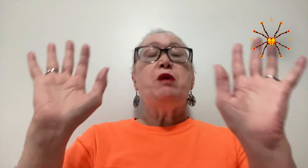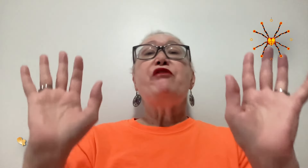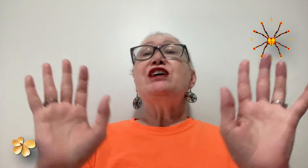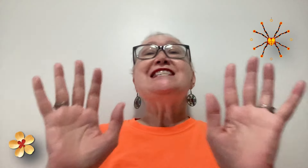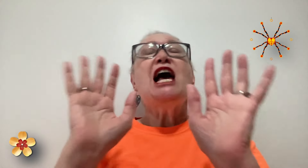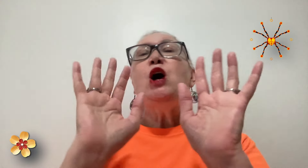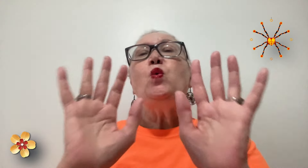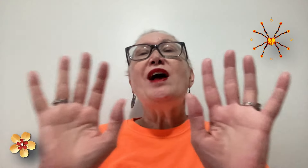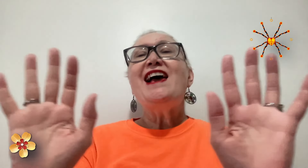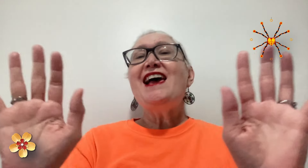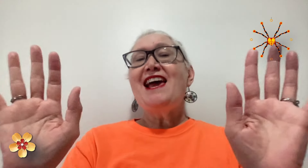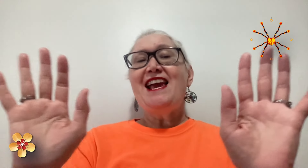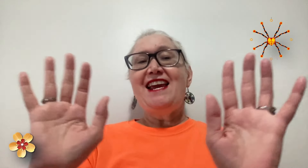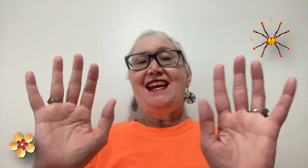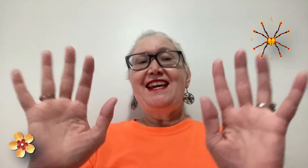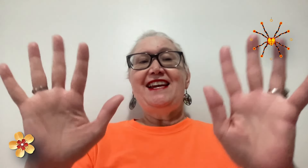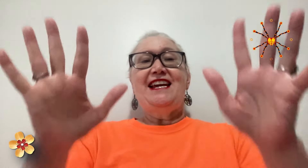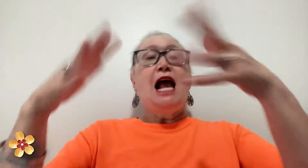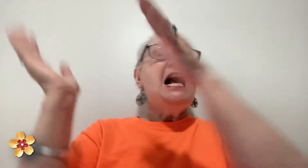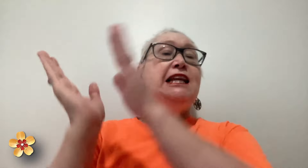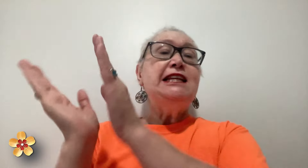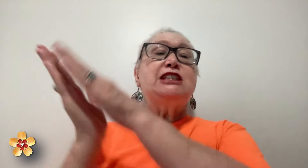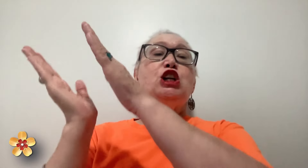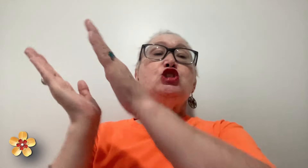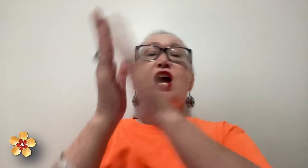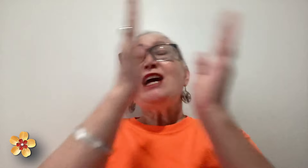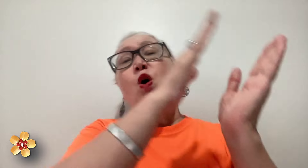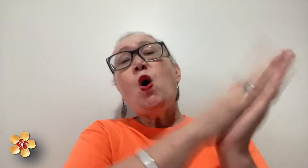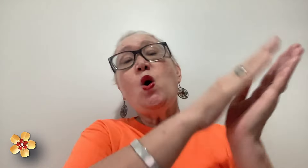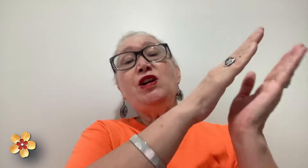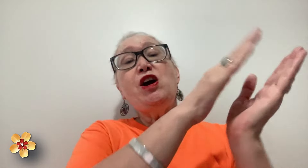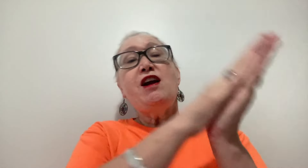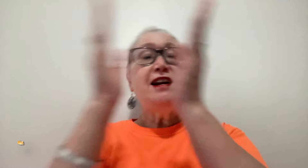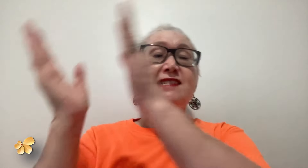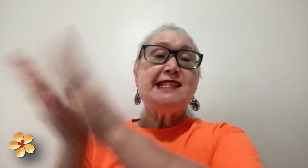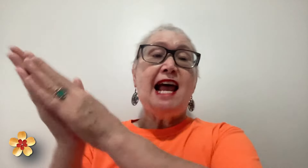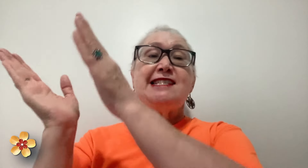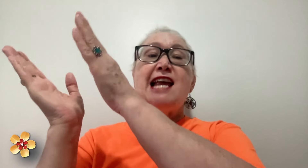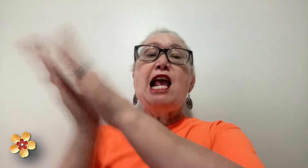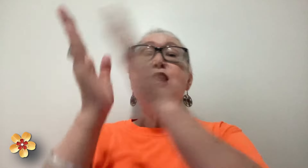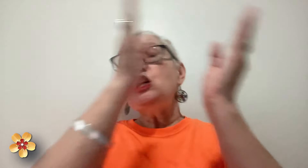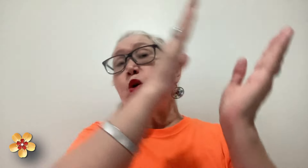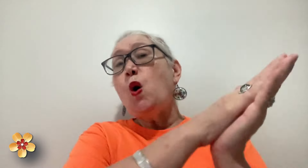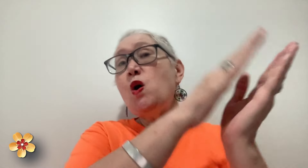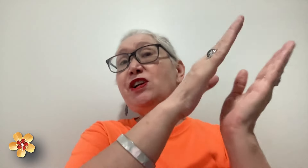Muffet away. Little Jack Horner sat in the corner